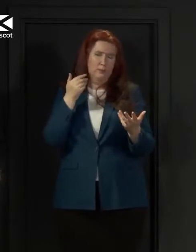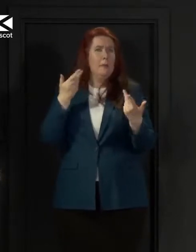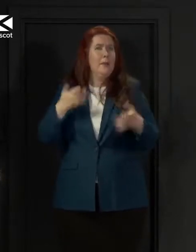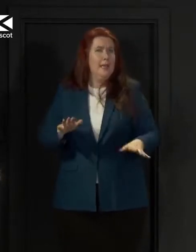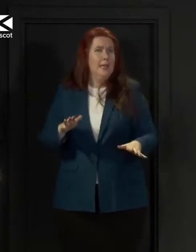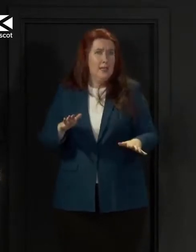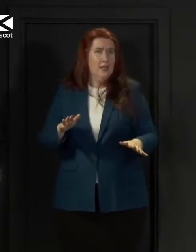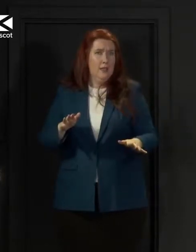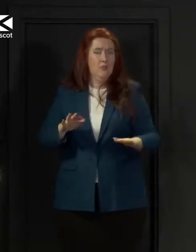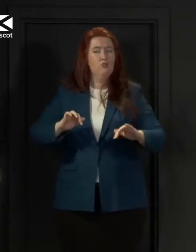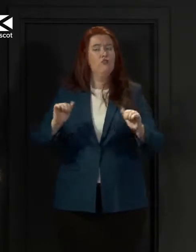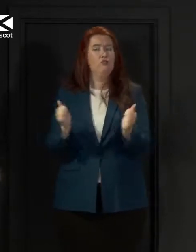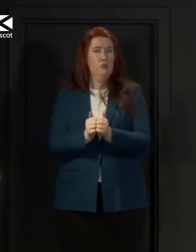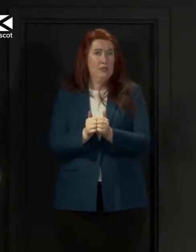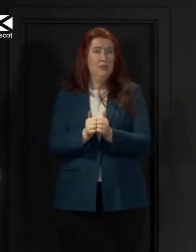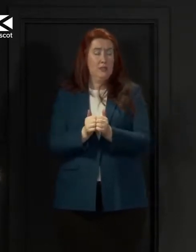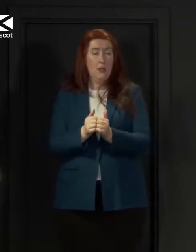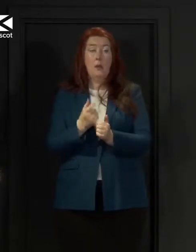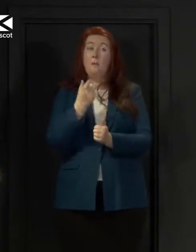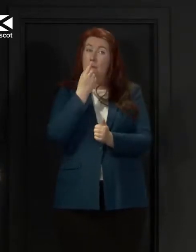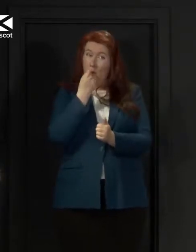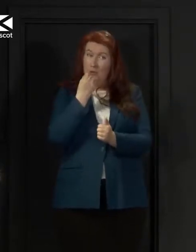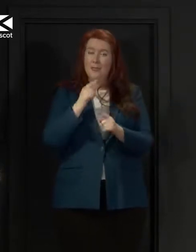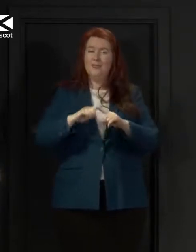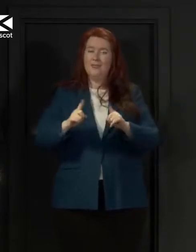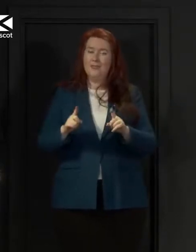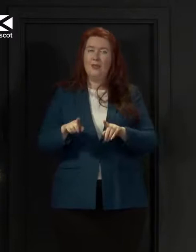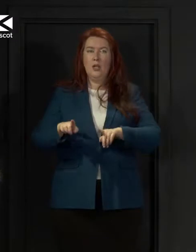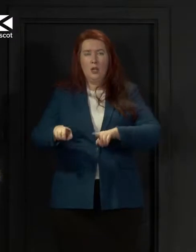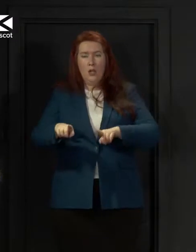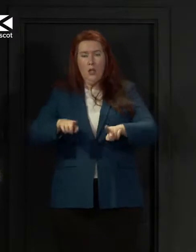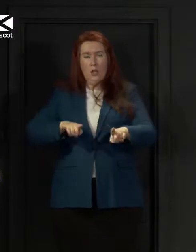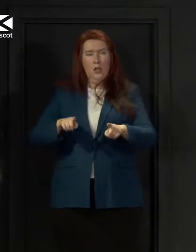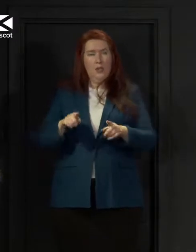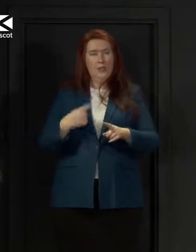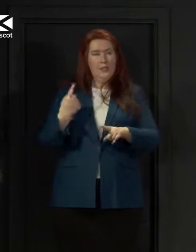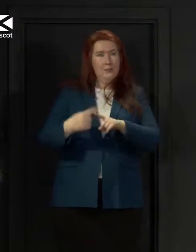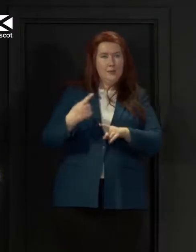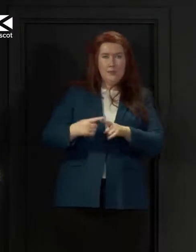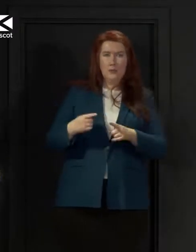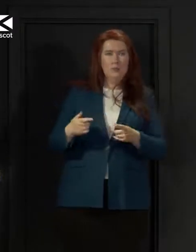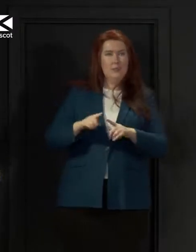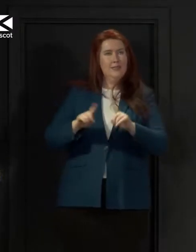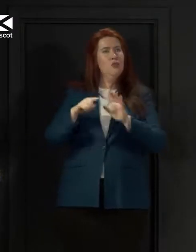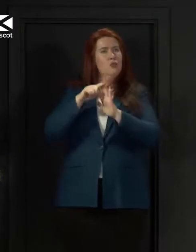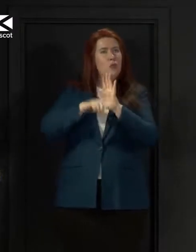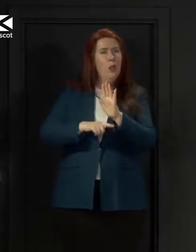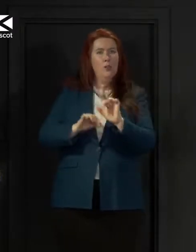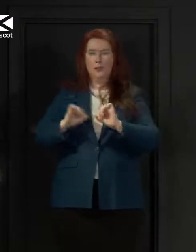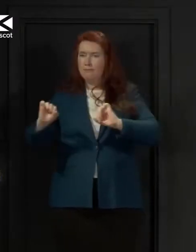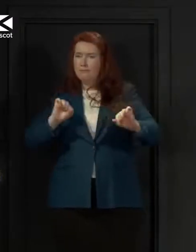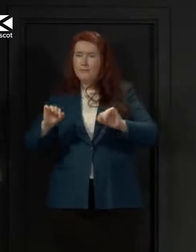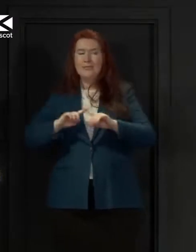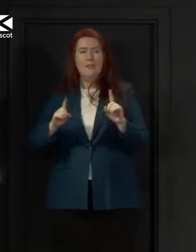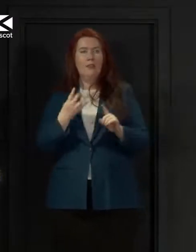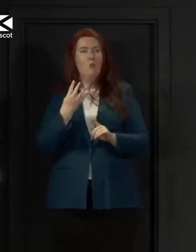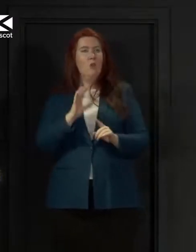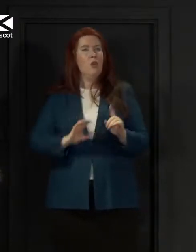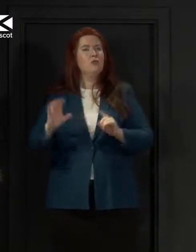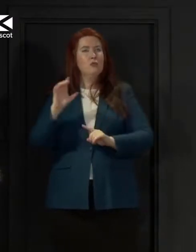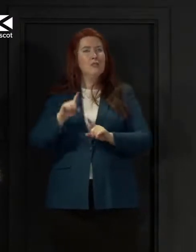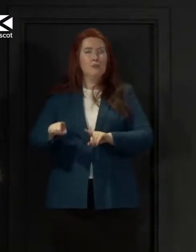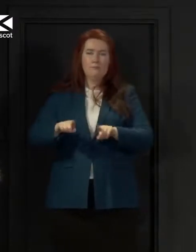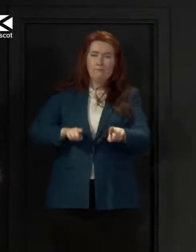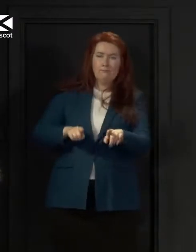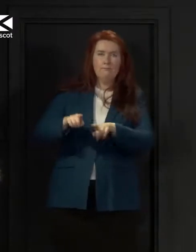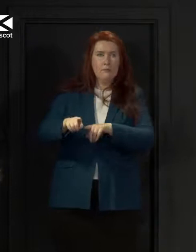has been agreement that we may move a different a different pace in terms of how we ease lockdown restrictions